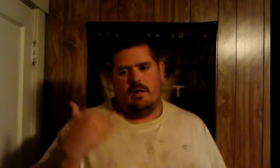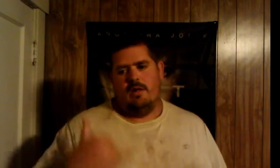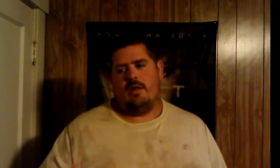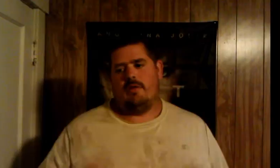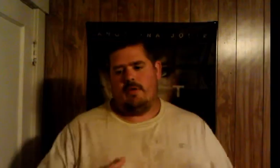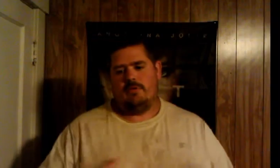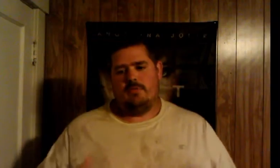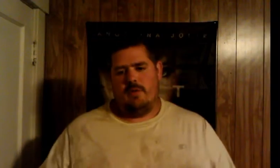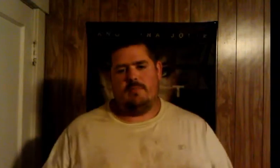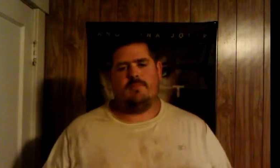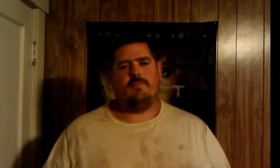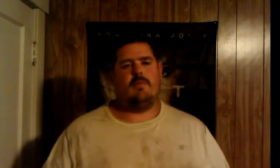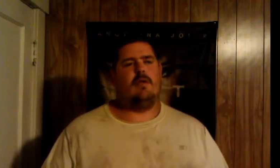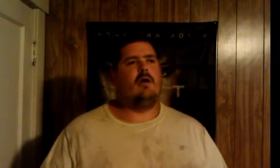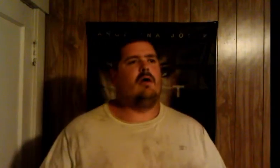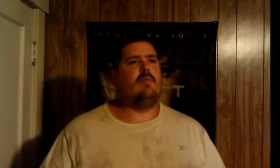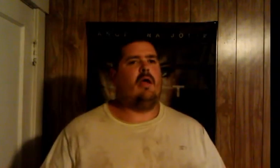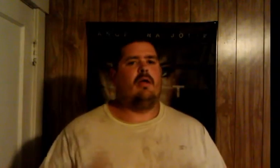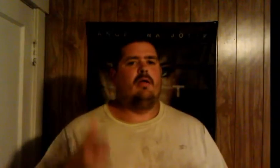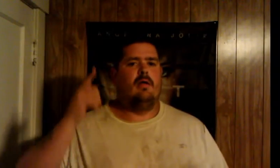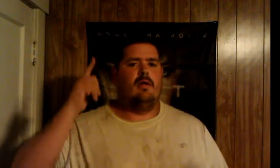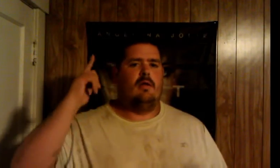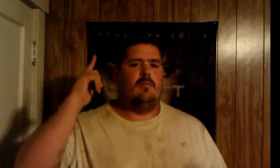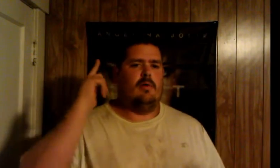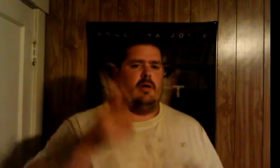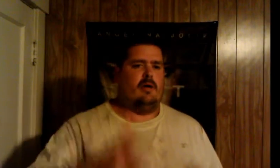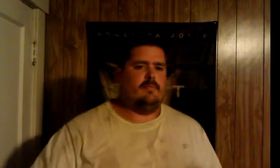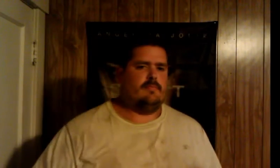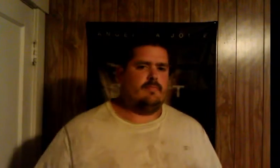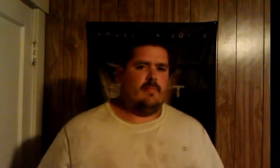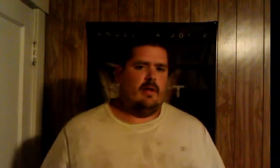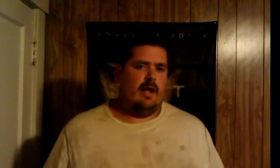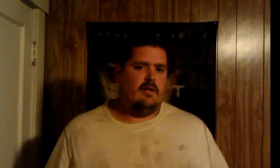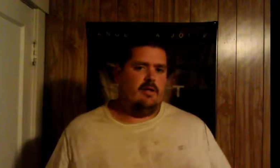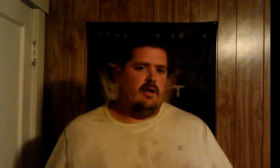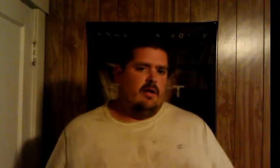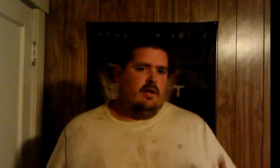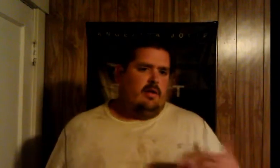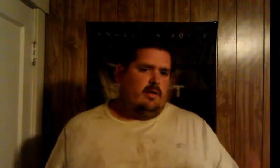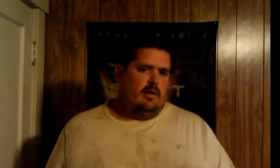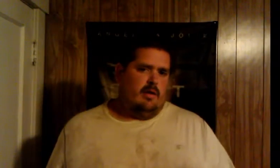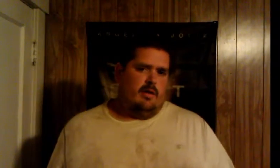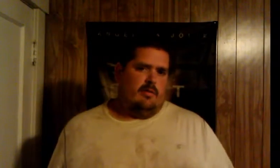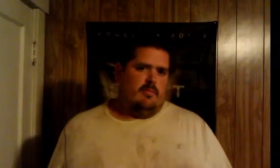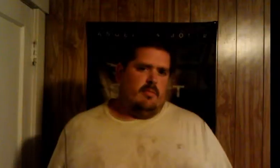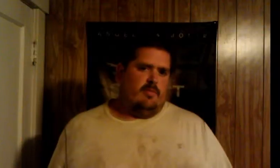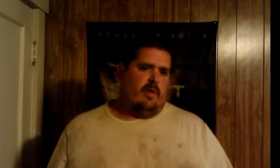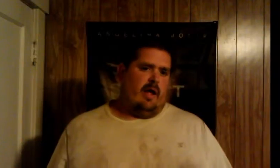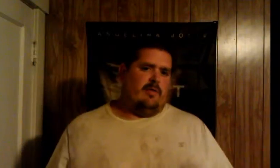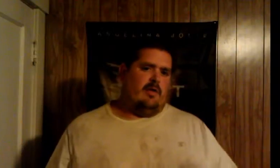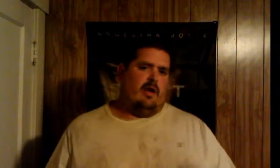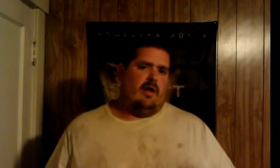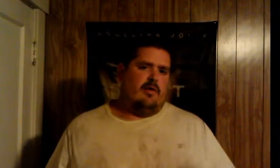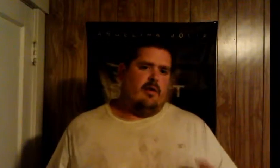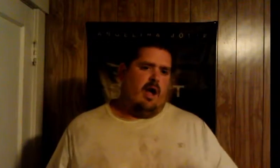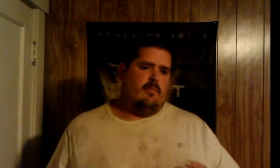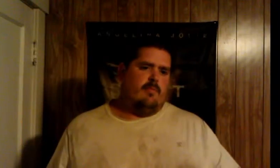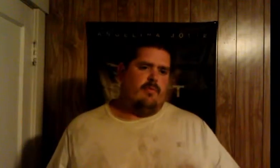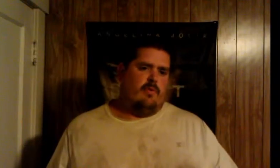out a little bit was fucking phenomenal the way you did it that's fucking sweet um yeah but um like i